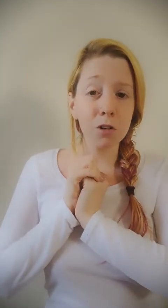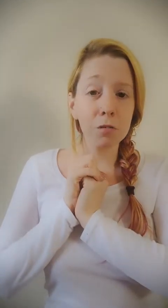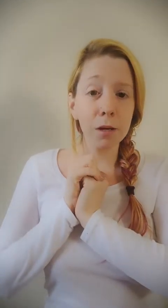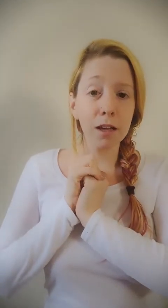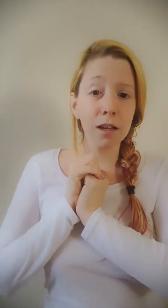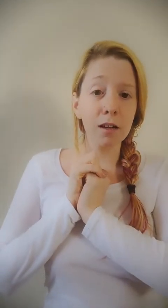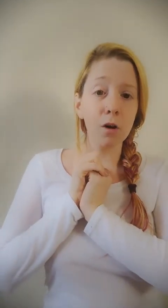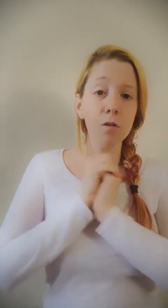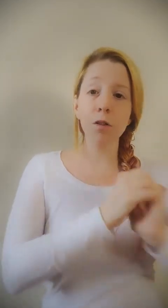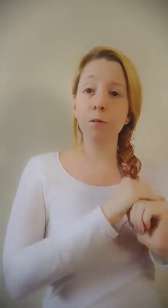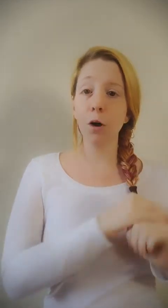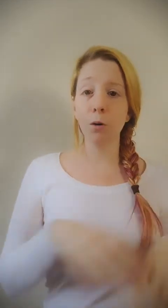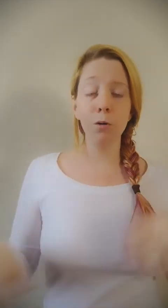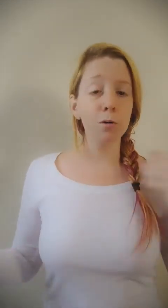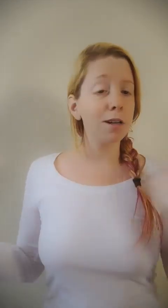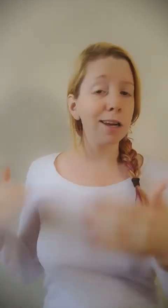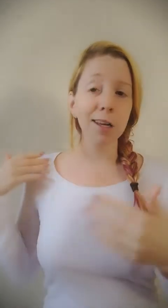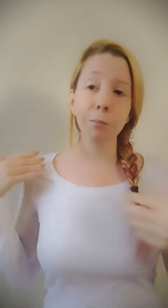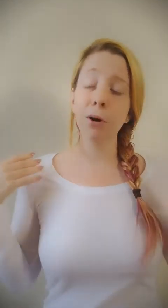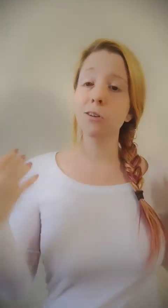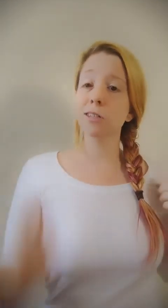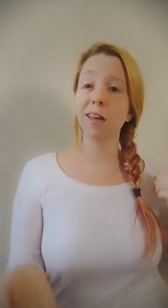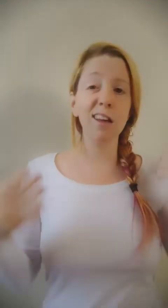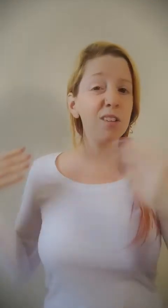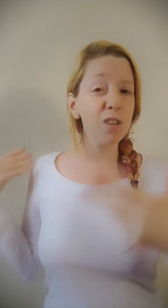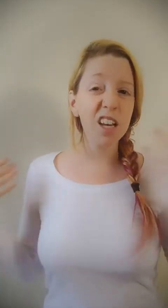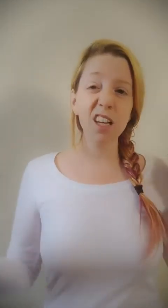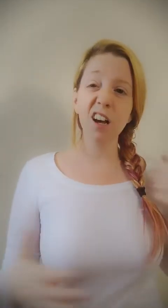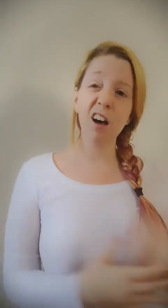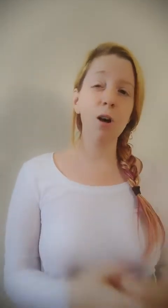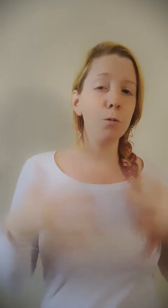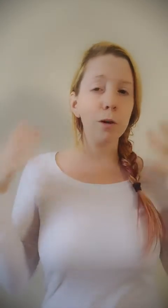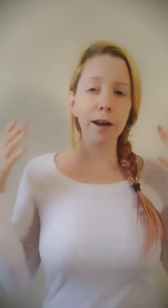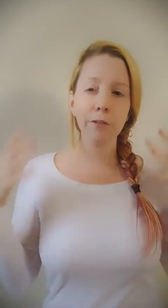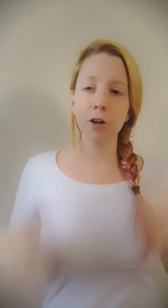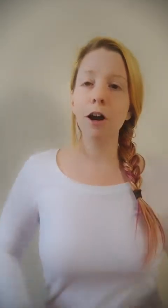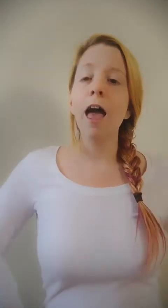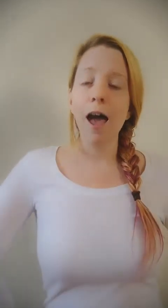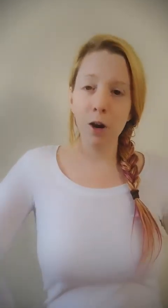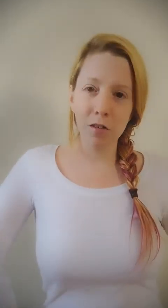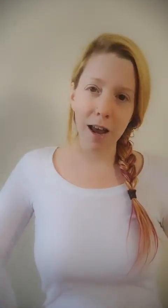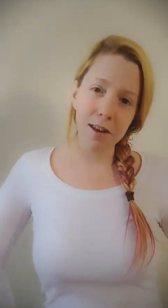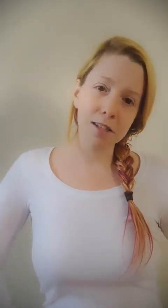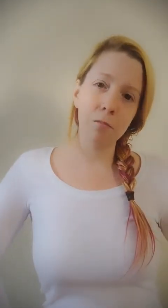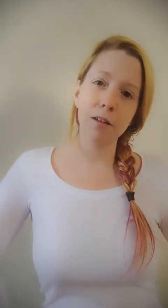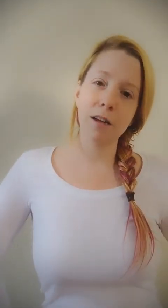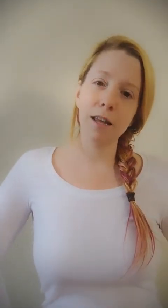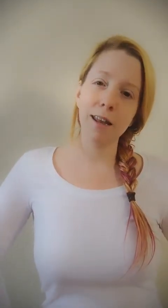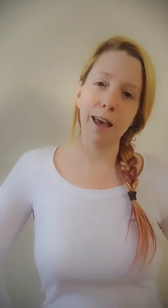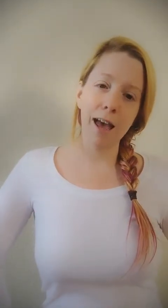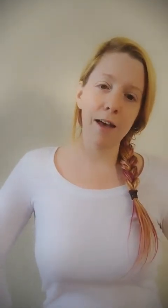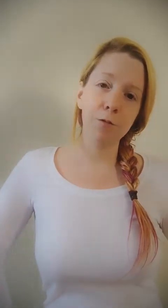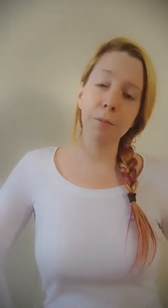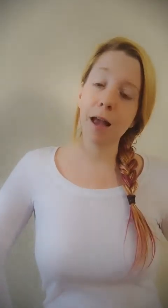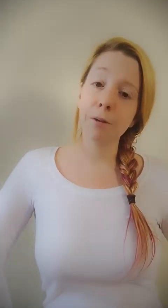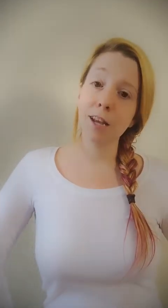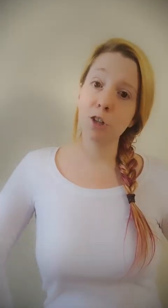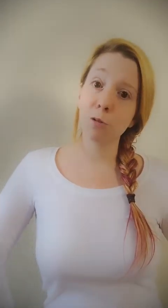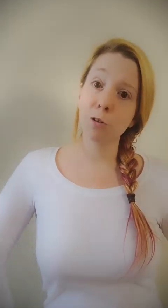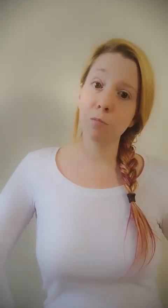with me over the phone, in person, video, whatever, head over to AddisonBell.net and fill out my application and work with